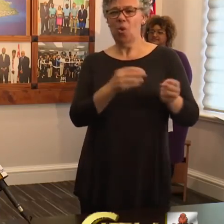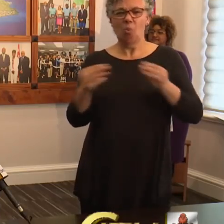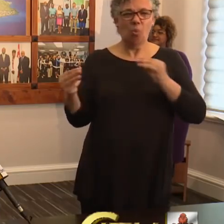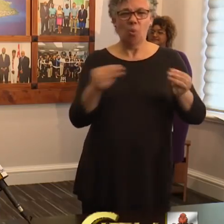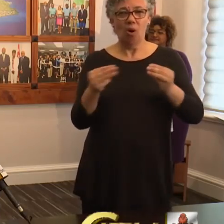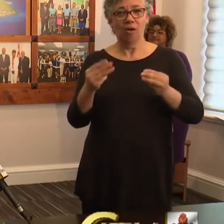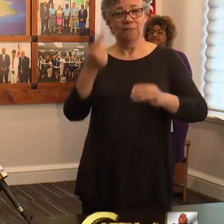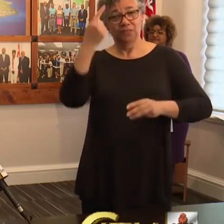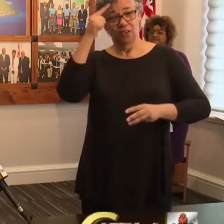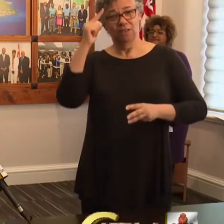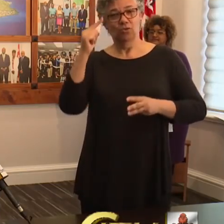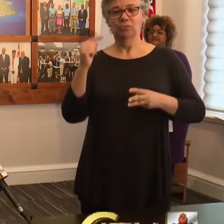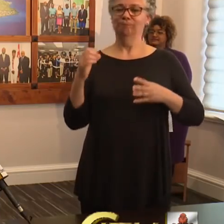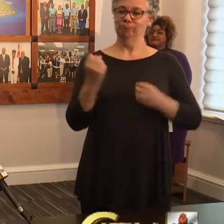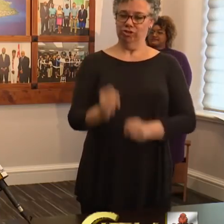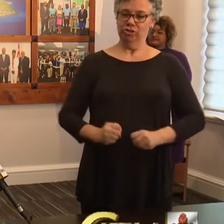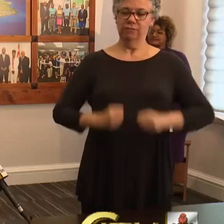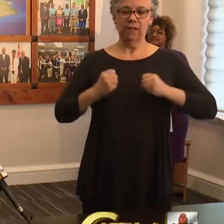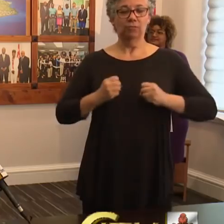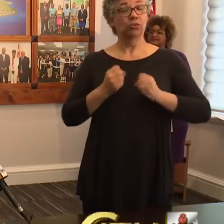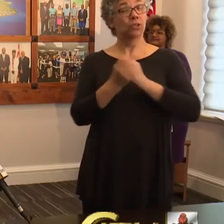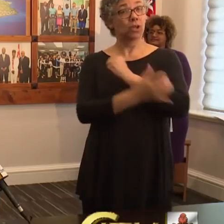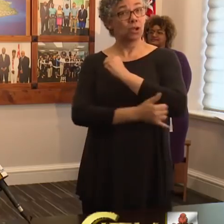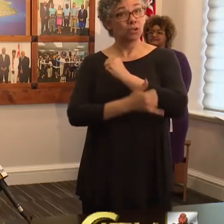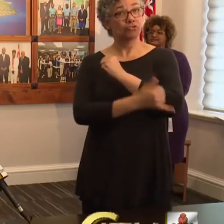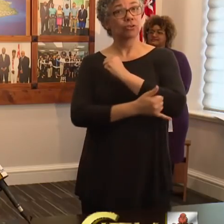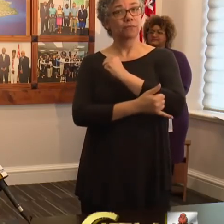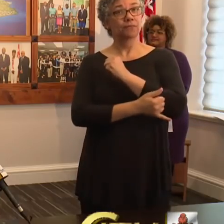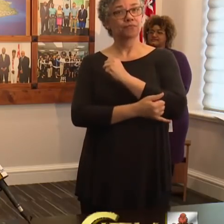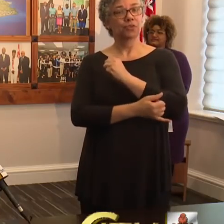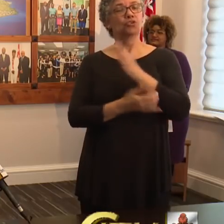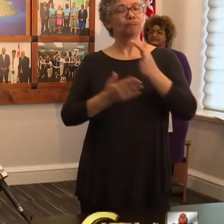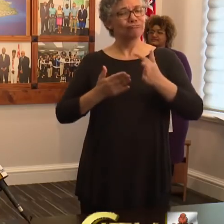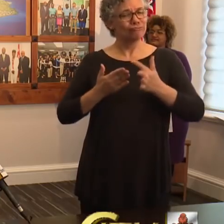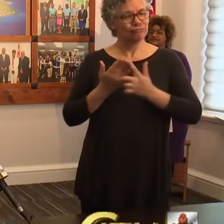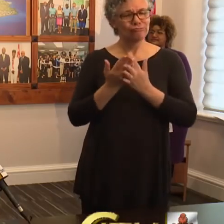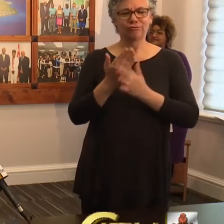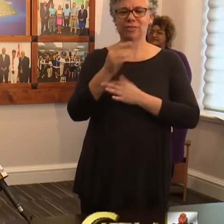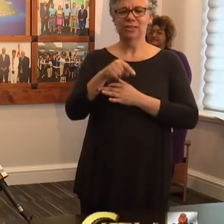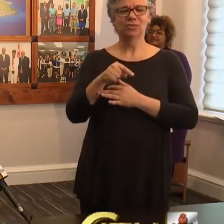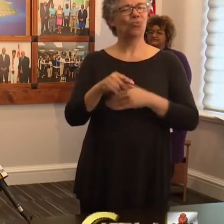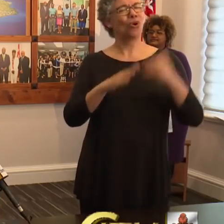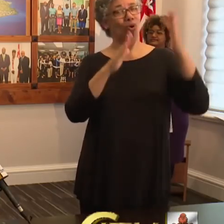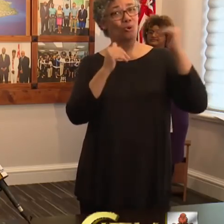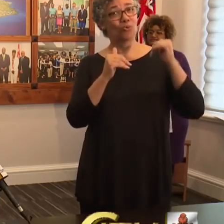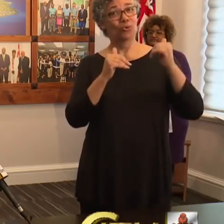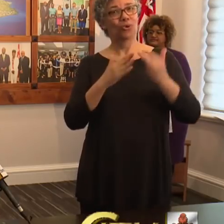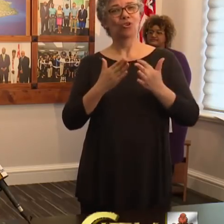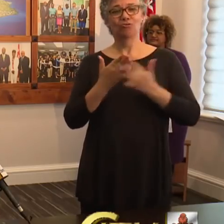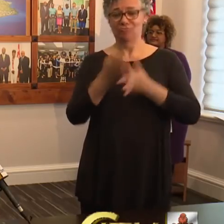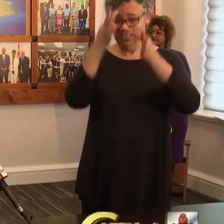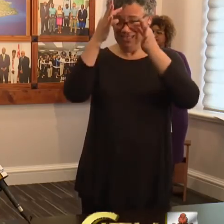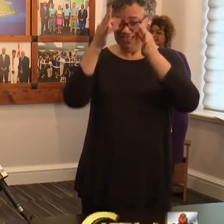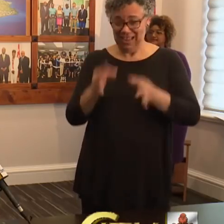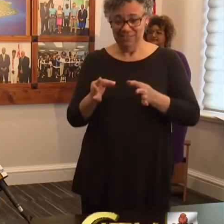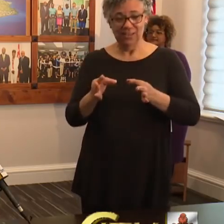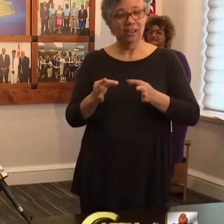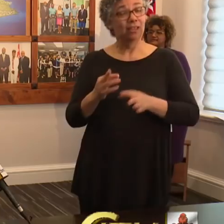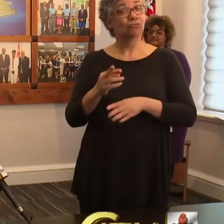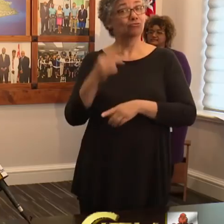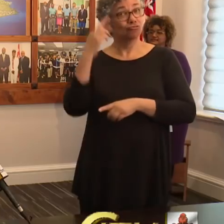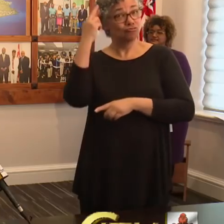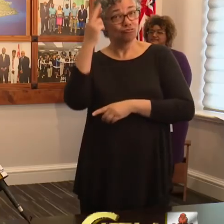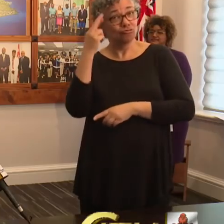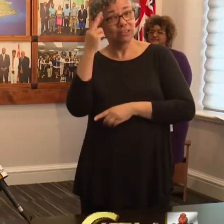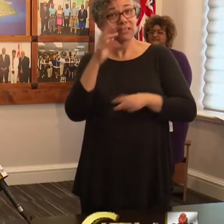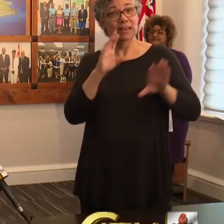very survival of our country. Yet through it all we have also remained hopeful that through decisive and reasoned action